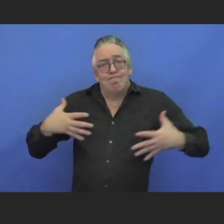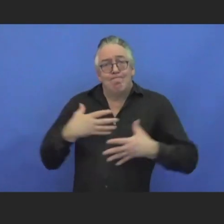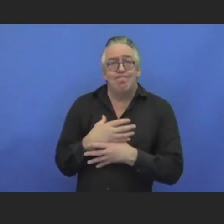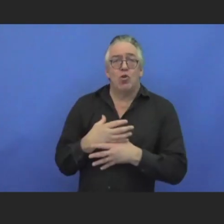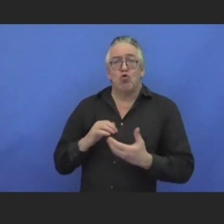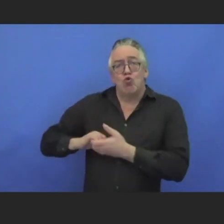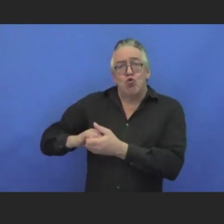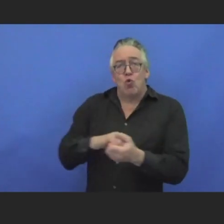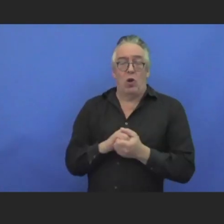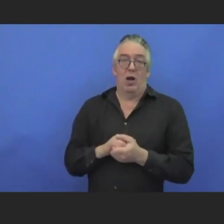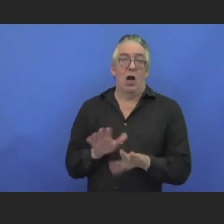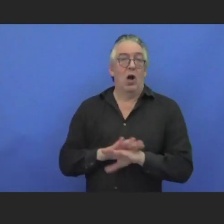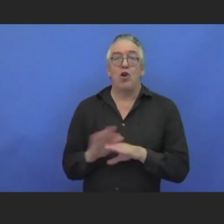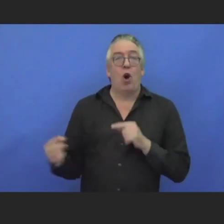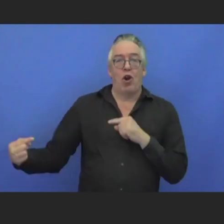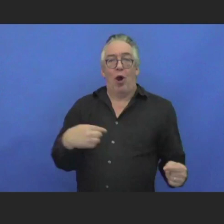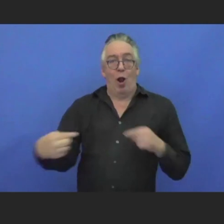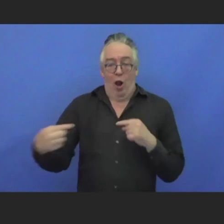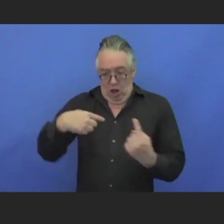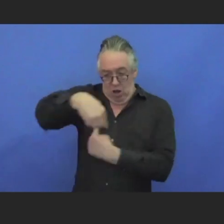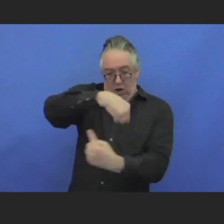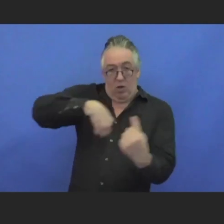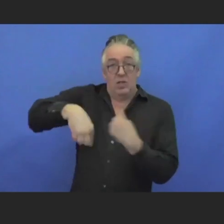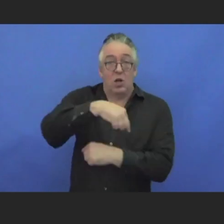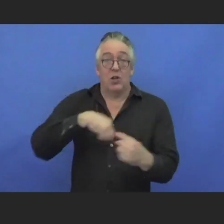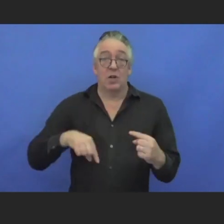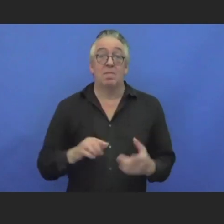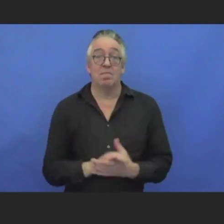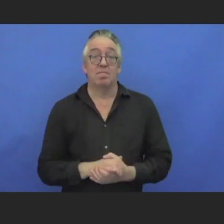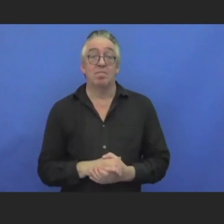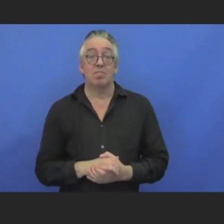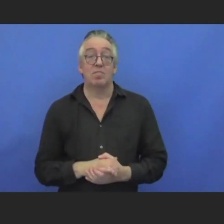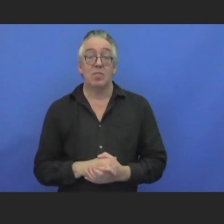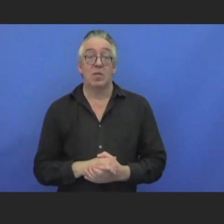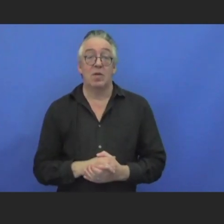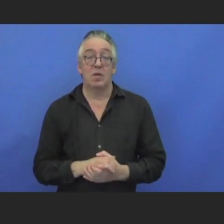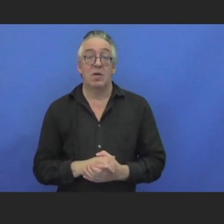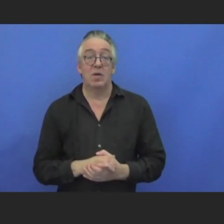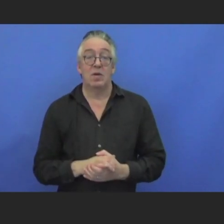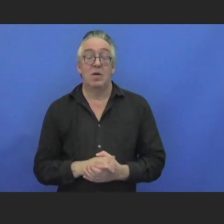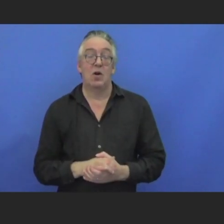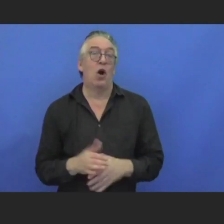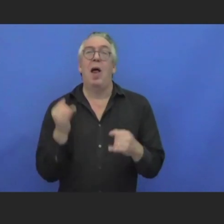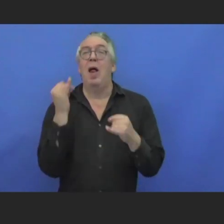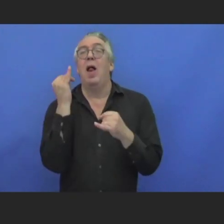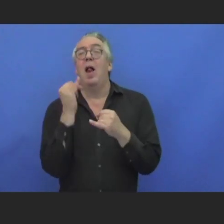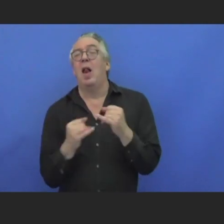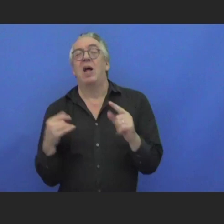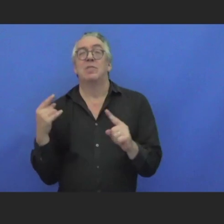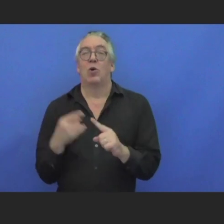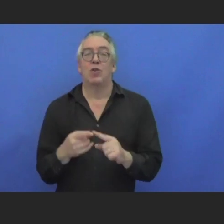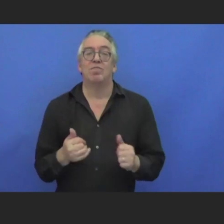opposed to fighting one another. And just lastly, on that,